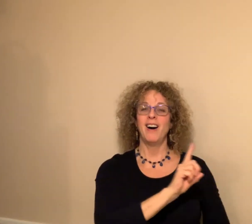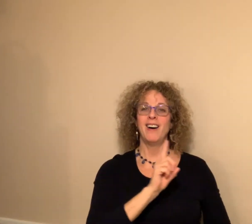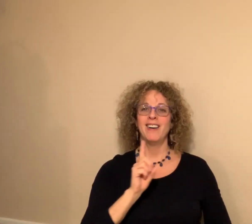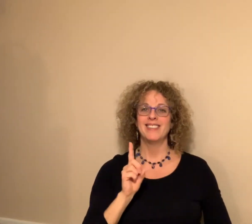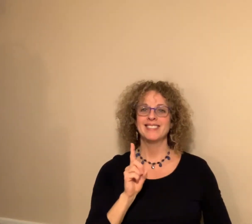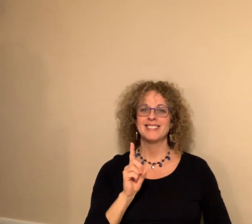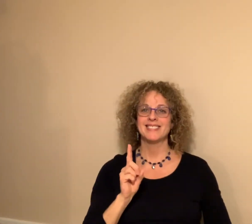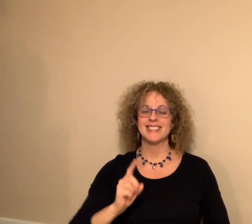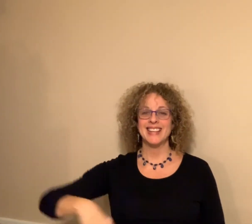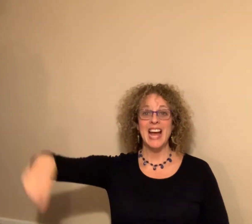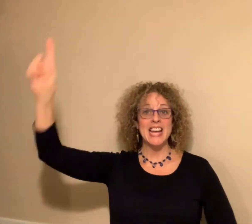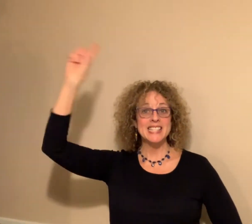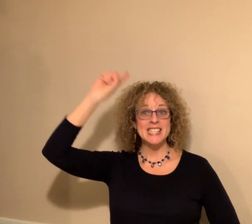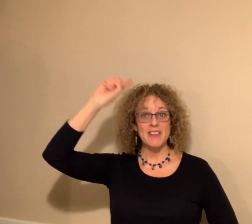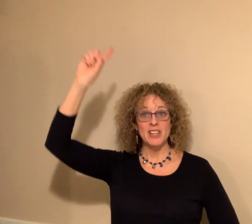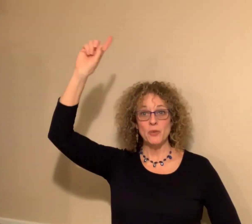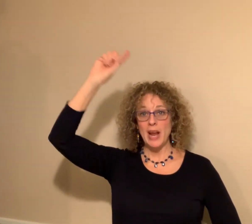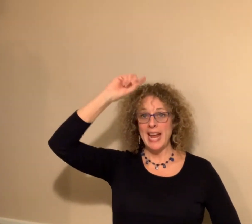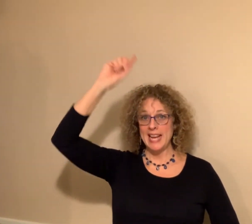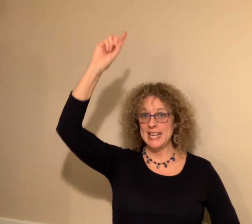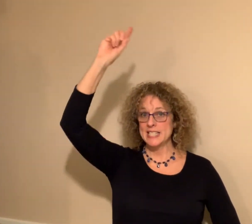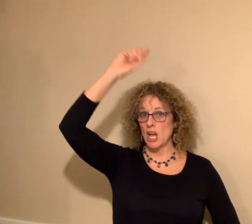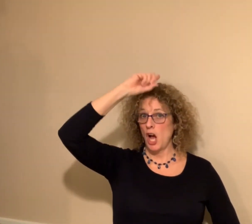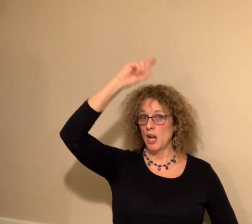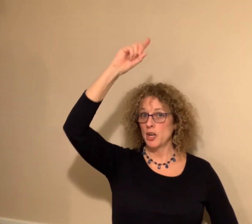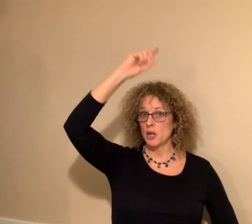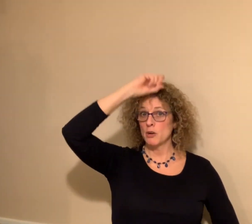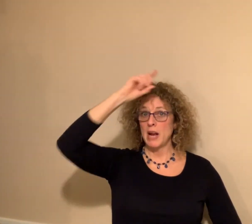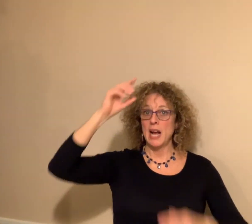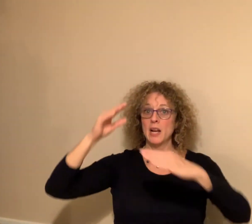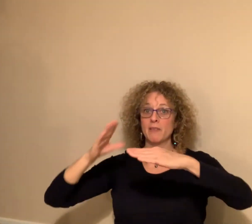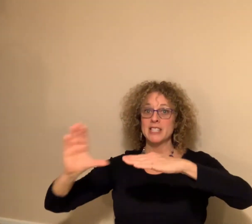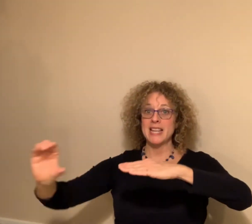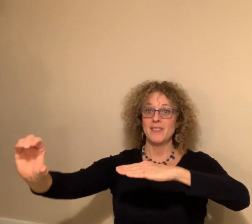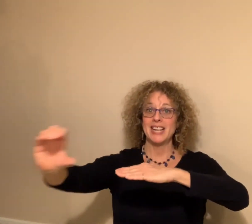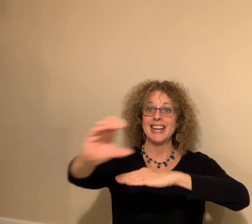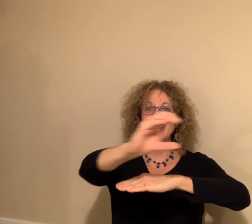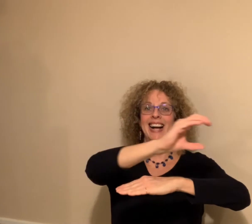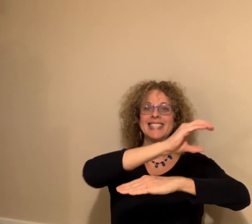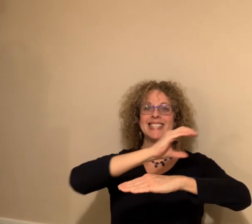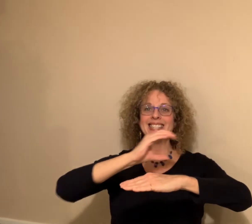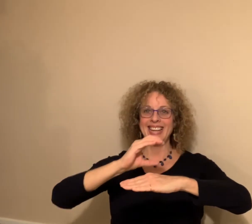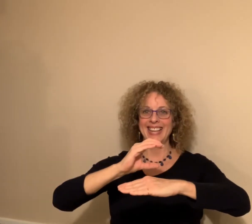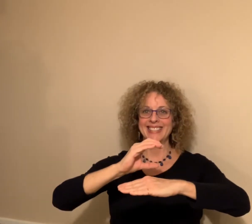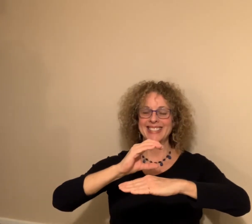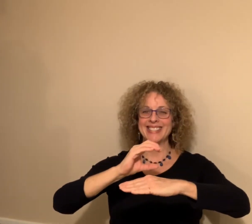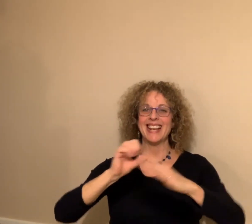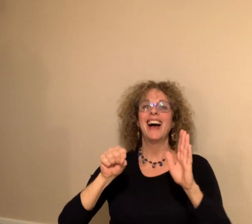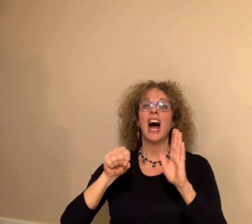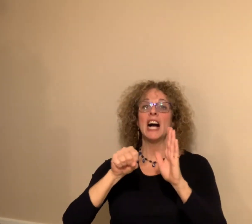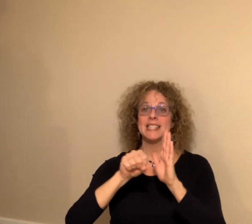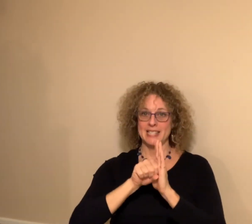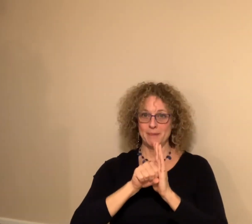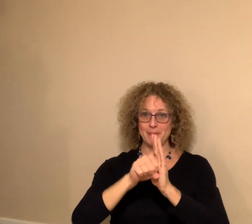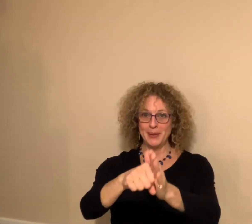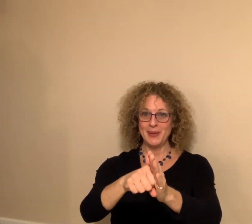Seven rings, ponder crown for seven continents, a symbol